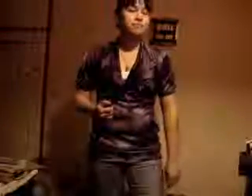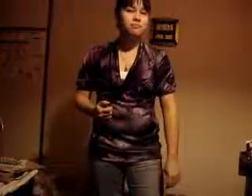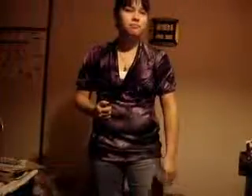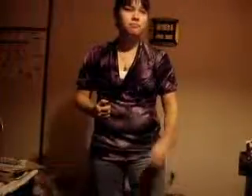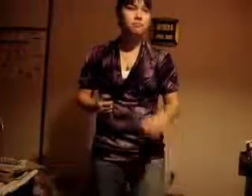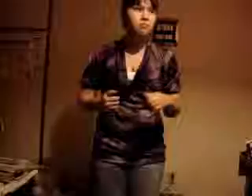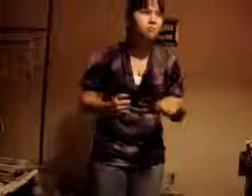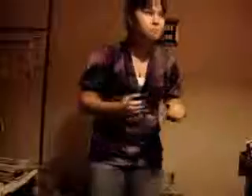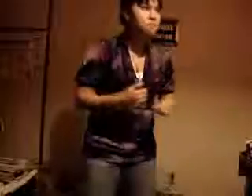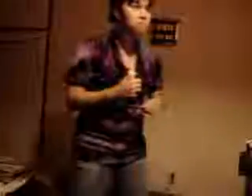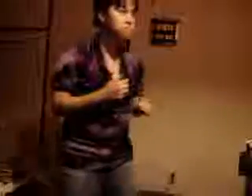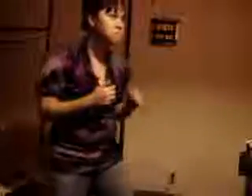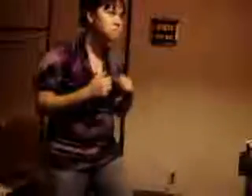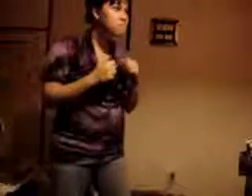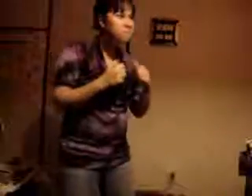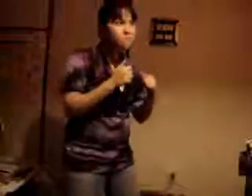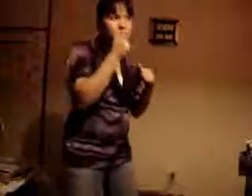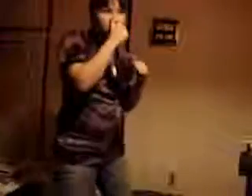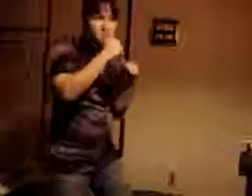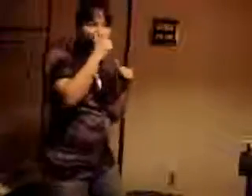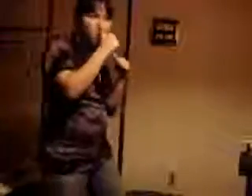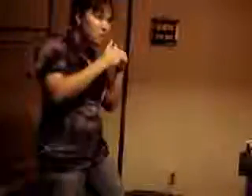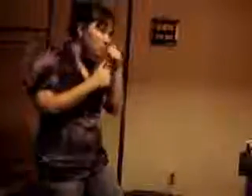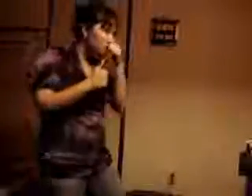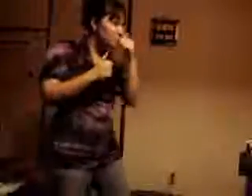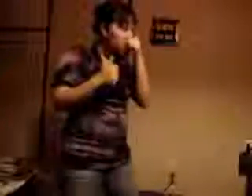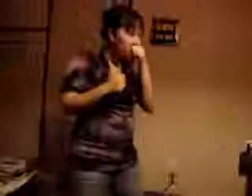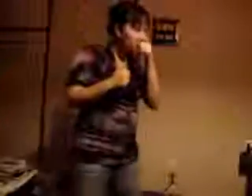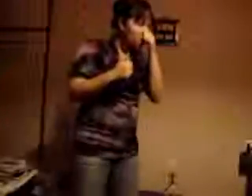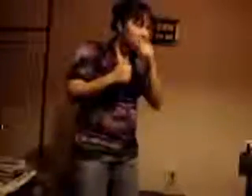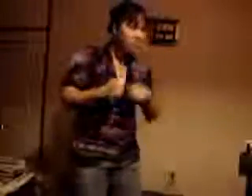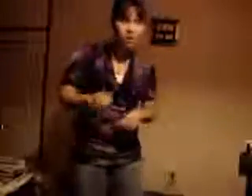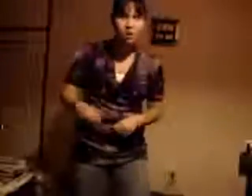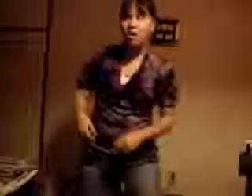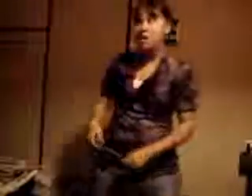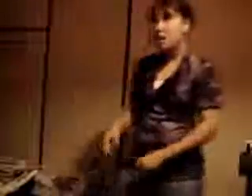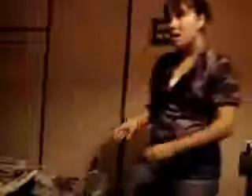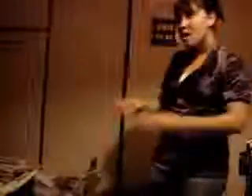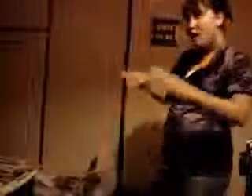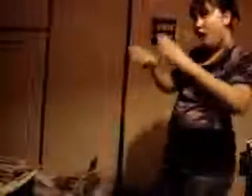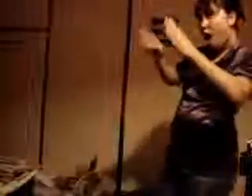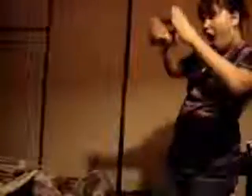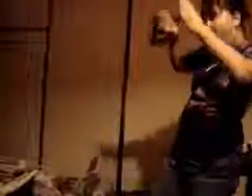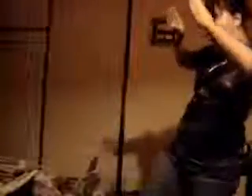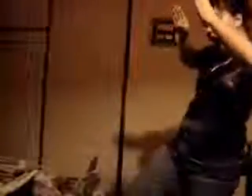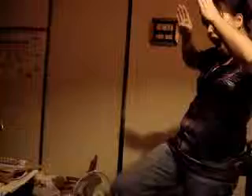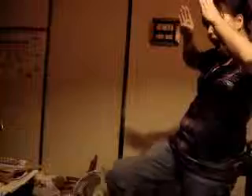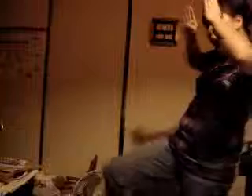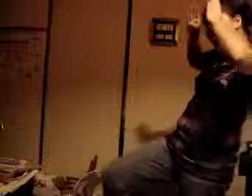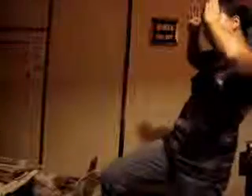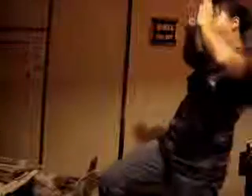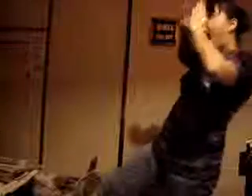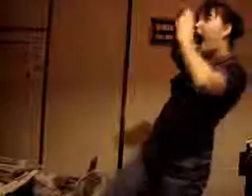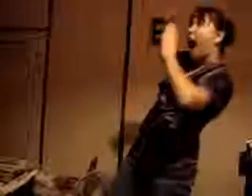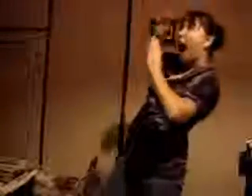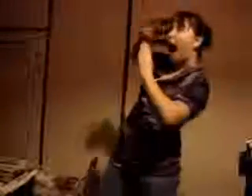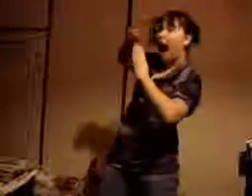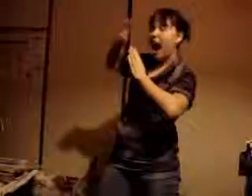I was a fool for no one But who, baby, I'm a fool for you You're the